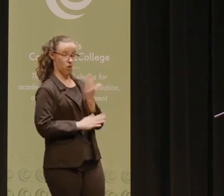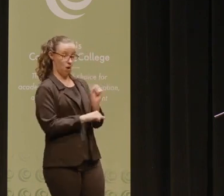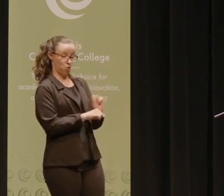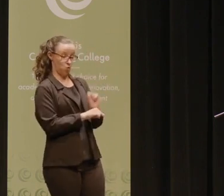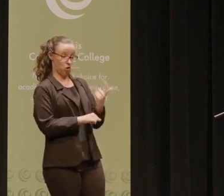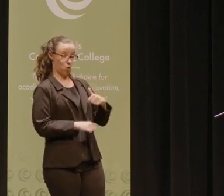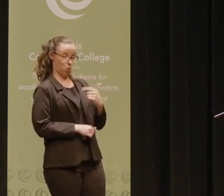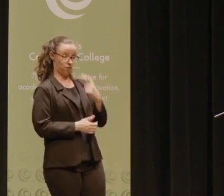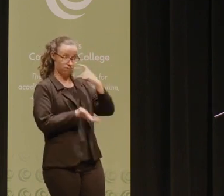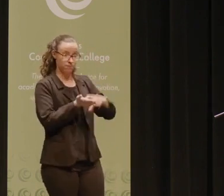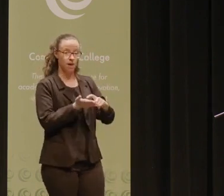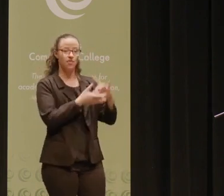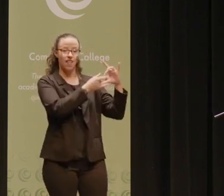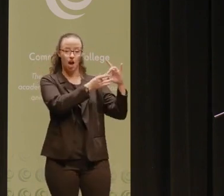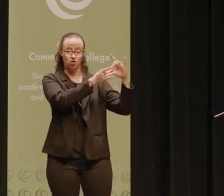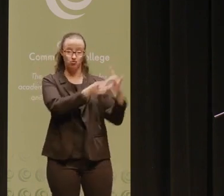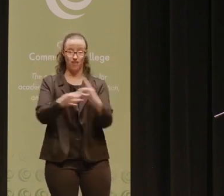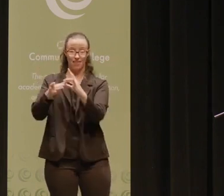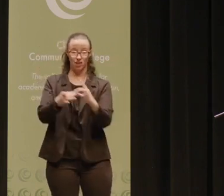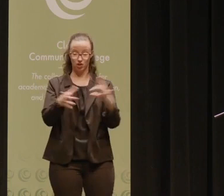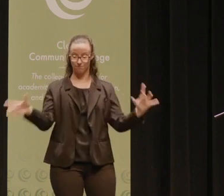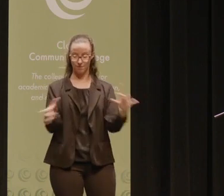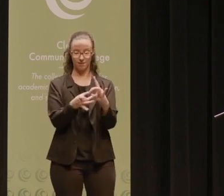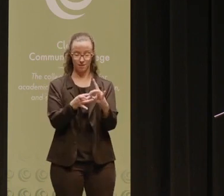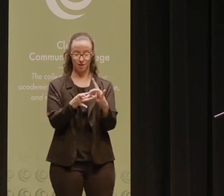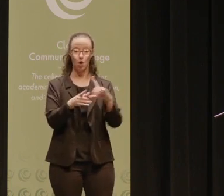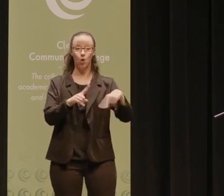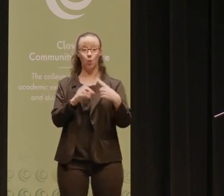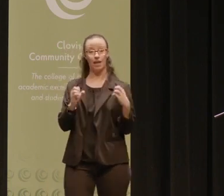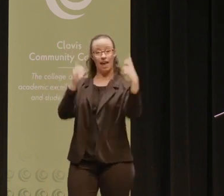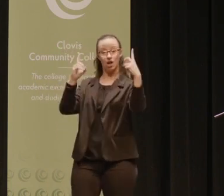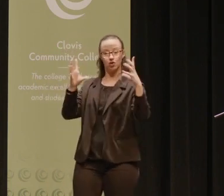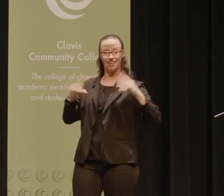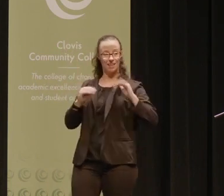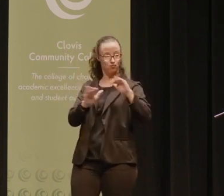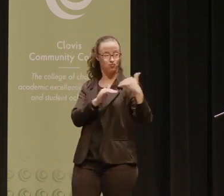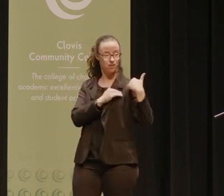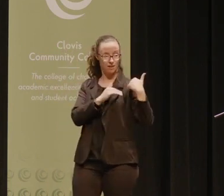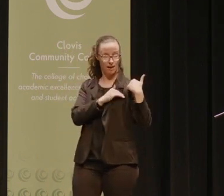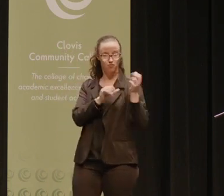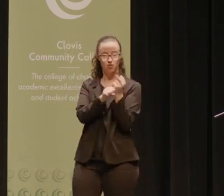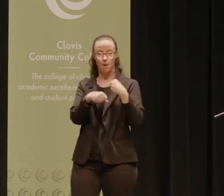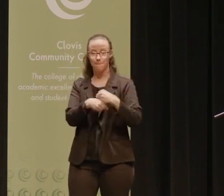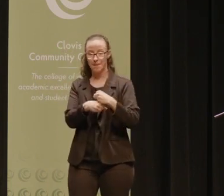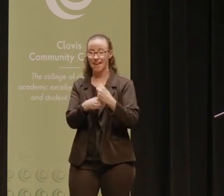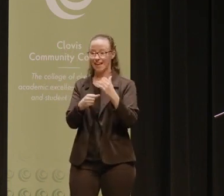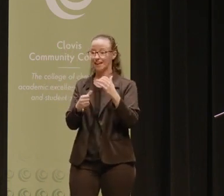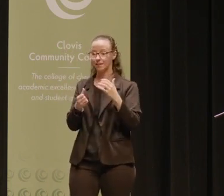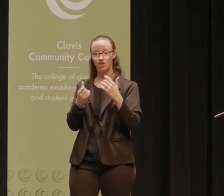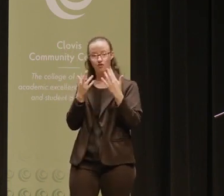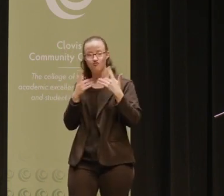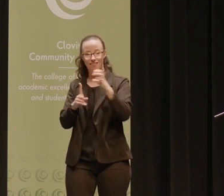relationships are far more likely to be established when the educator takes on the responsibility of creating the conditions for them to emerge.